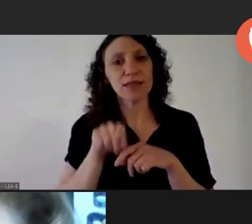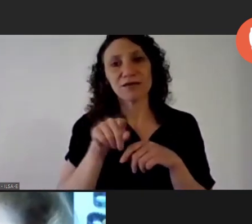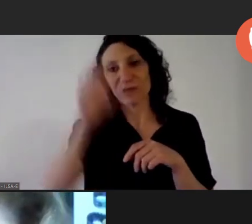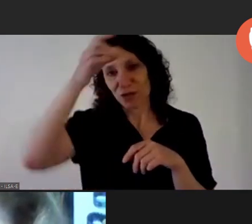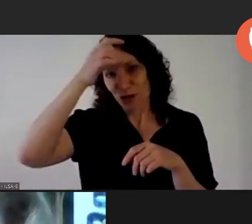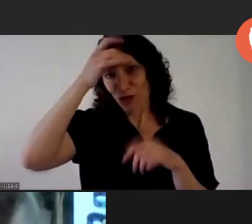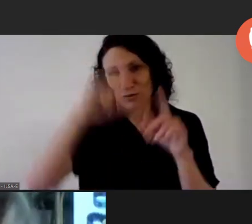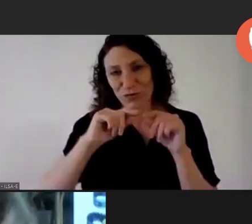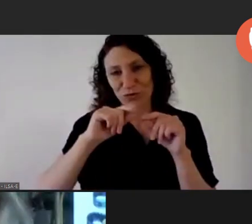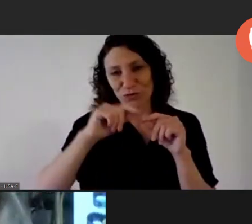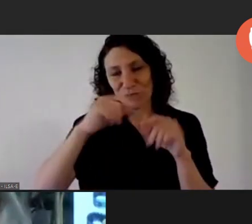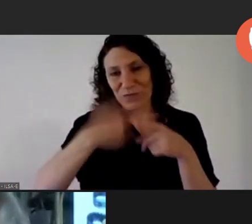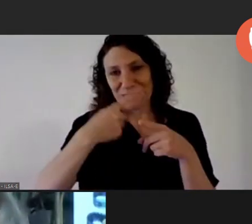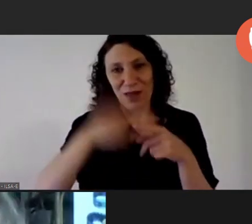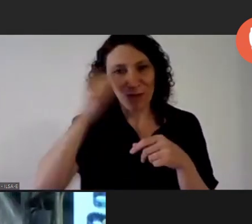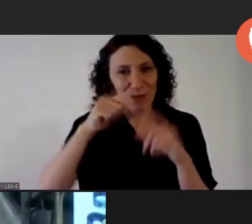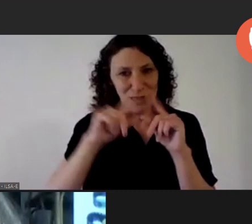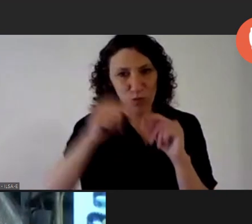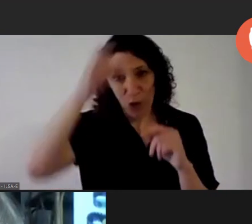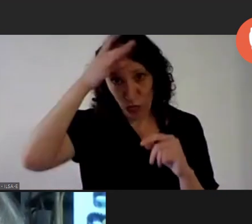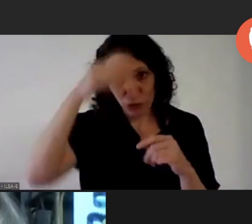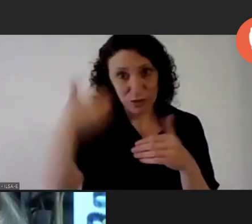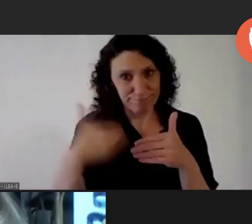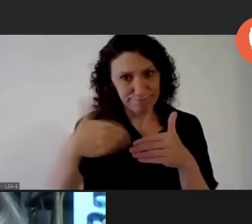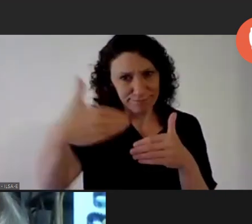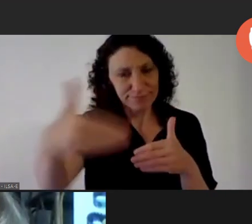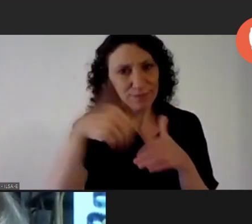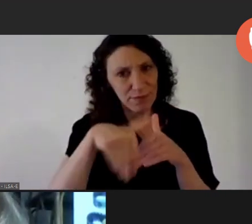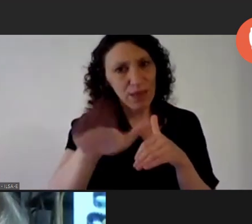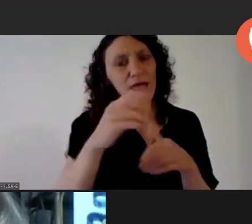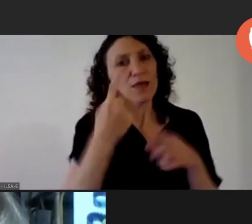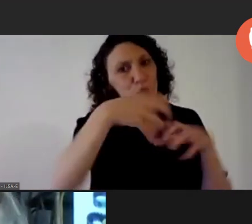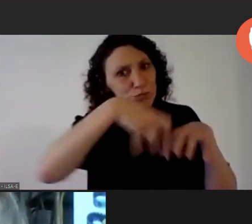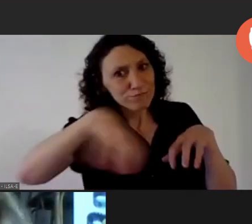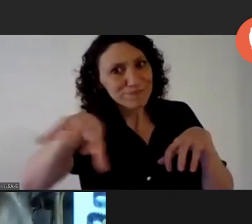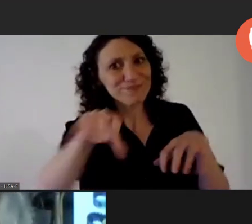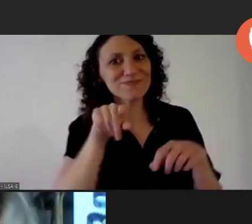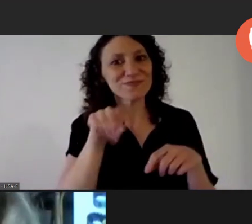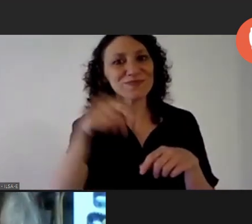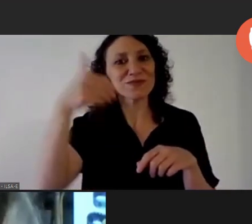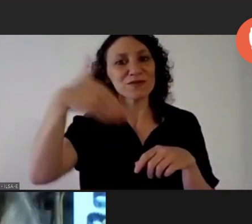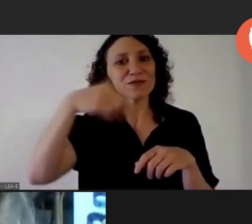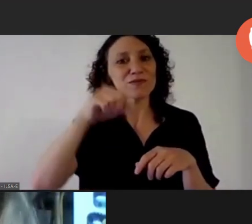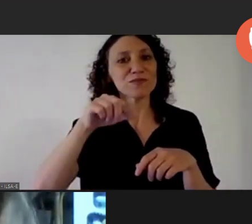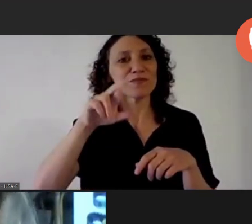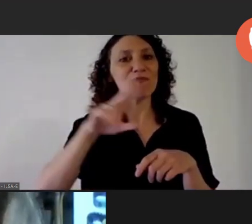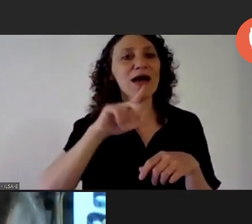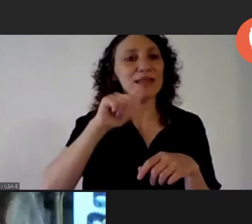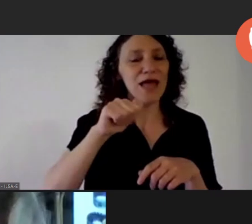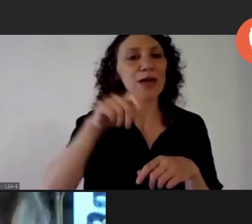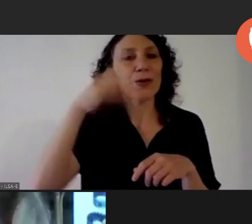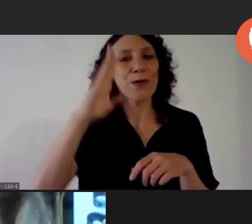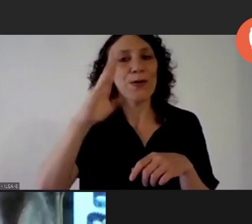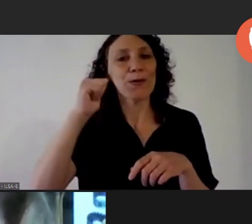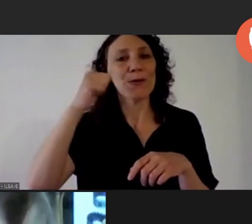the 12th edition of the mar de plata film festival we had a we used to have a section uh led by marta